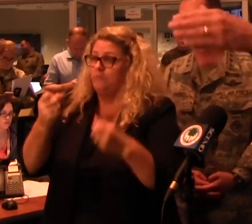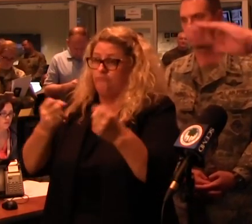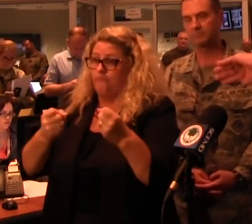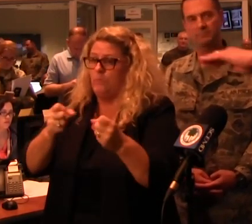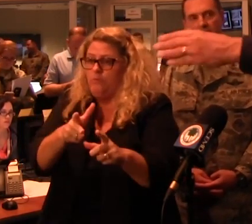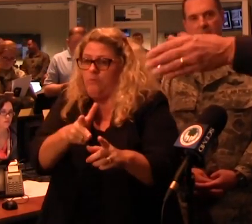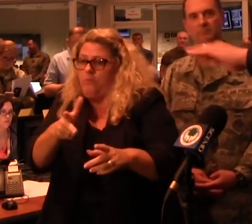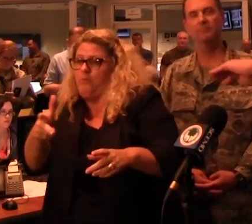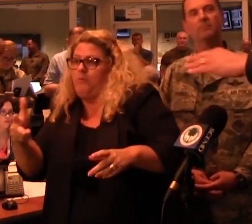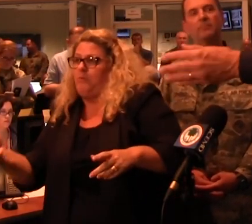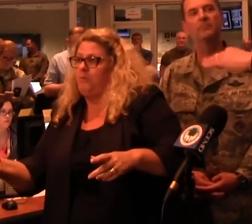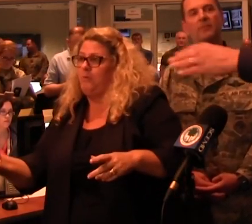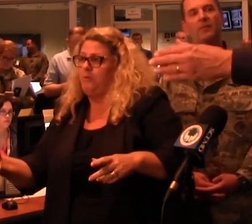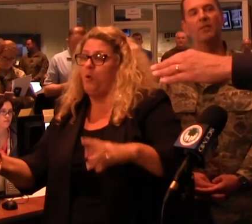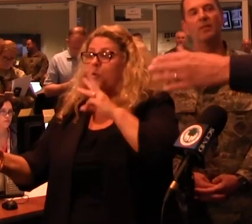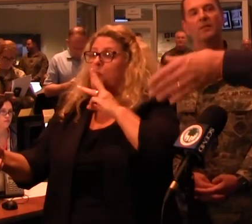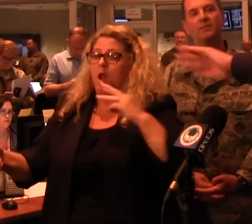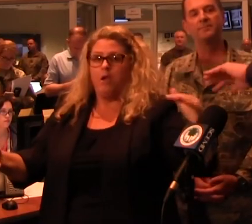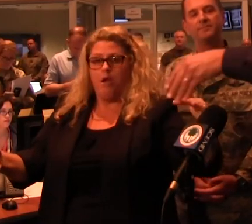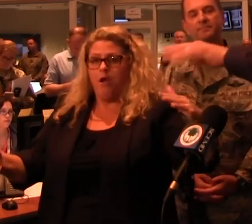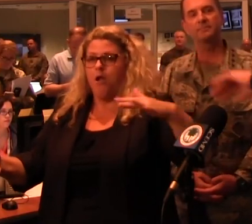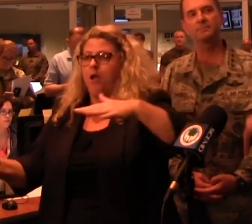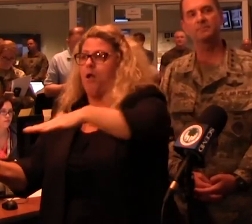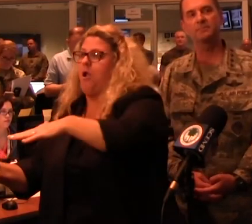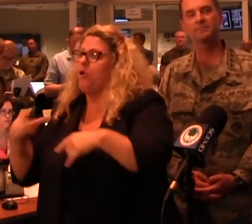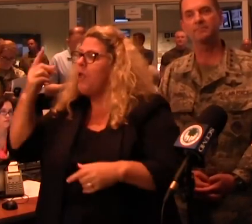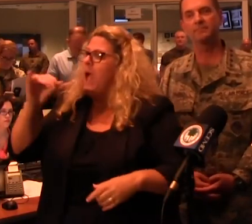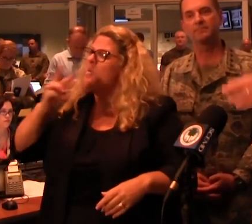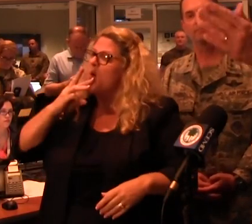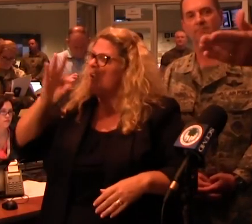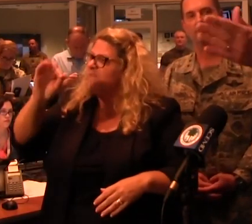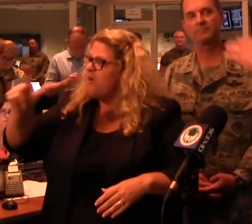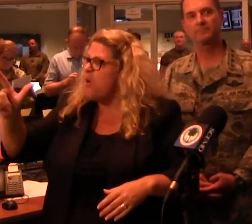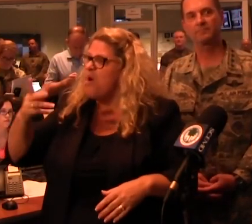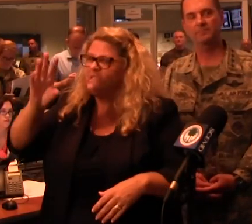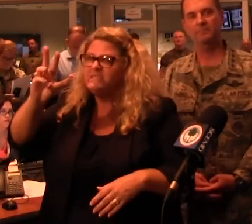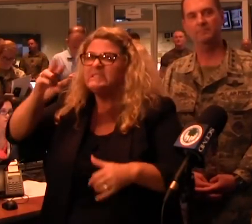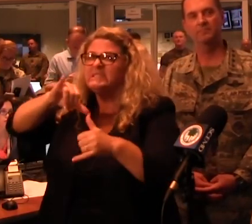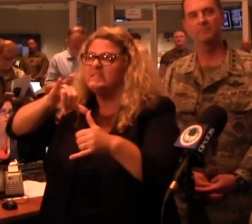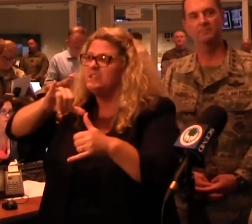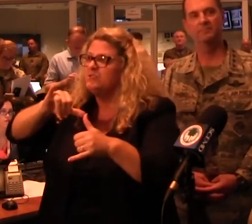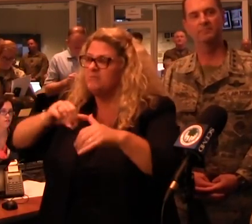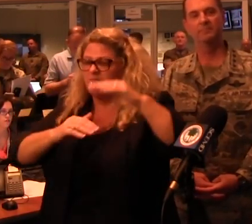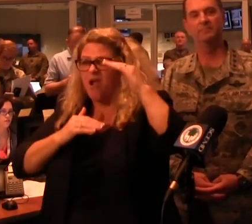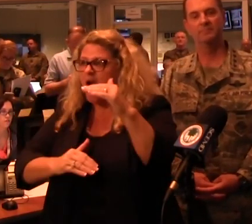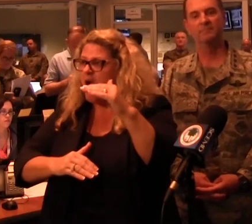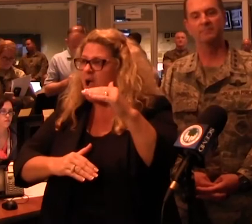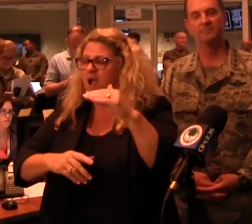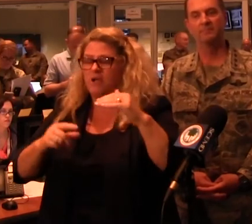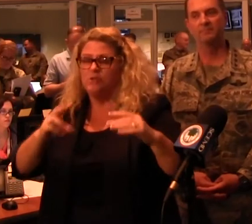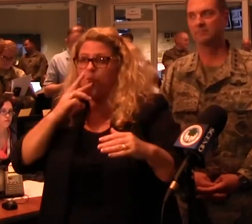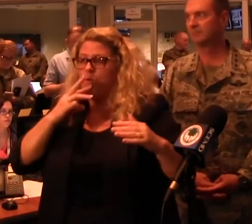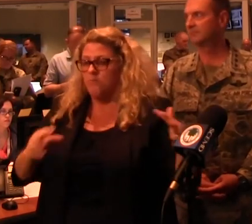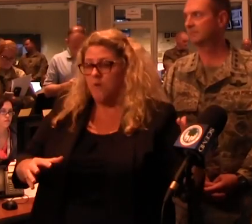water was coming over the road from the other side. The riverside looked like a waterfall. I mean, it was about six inches deep coming across the road than the